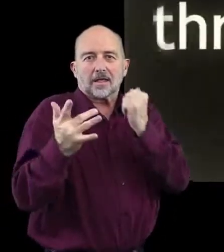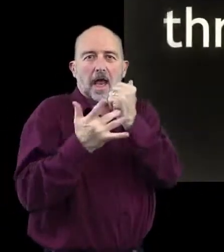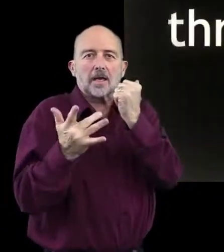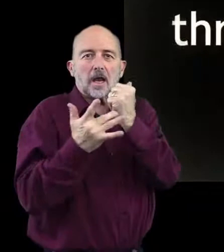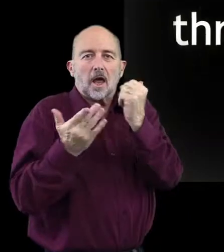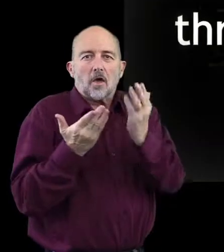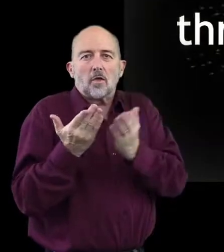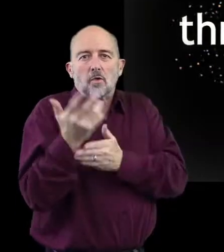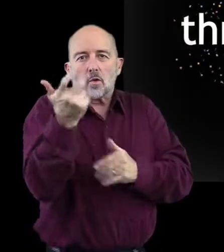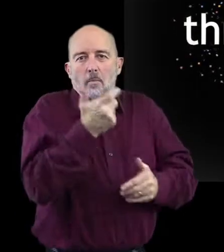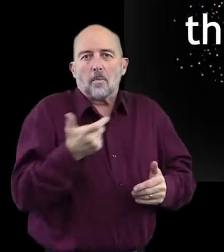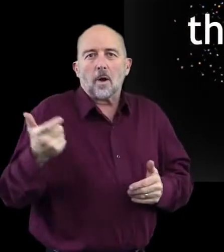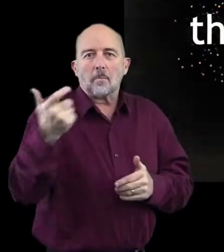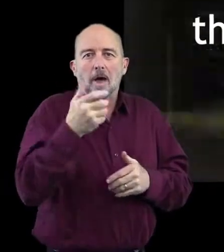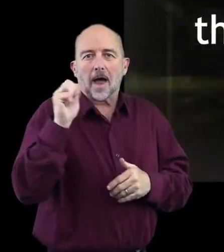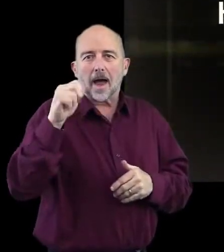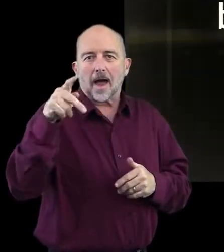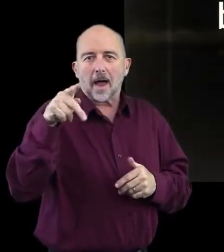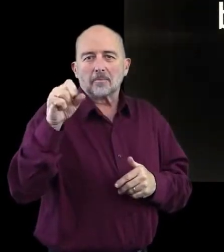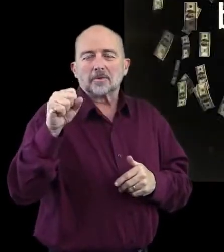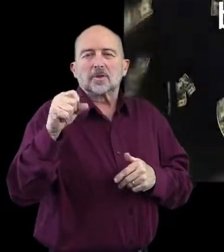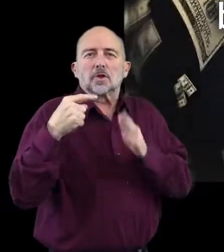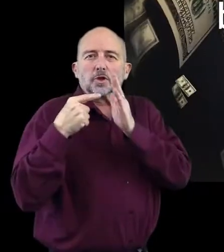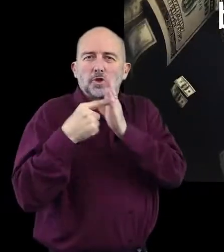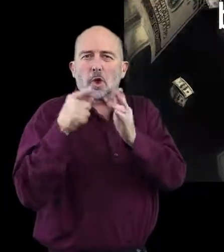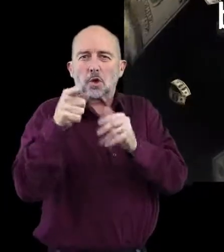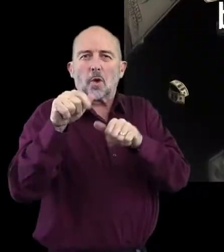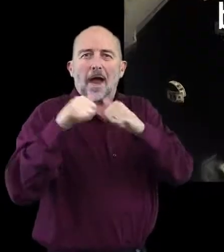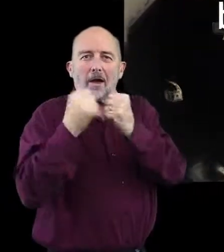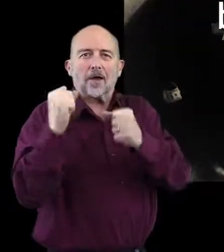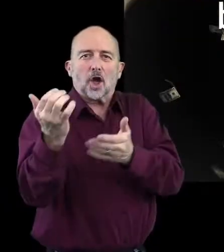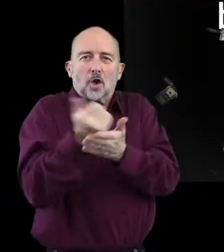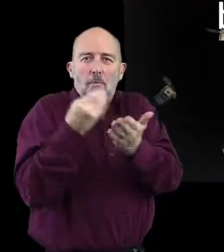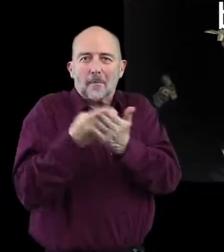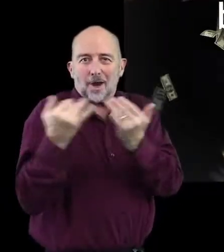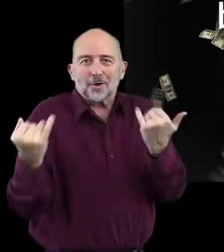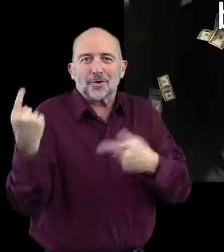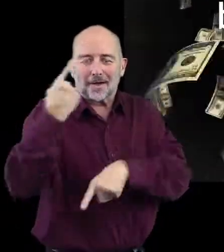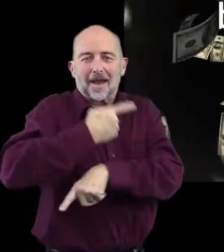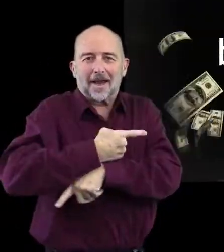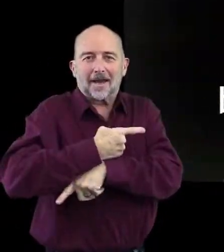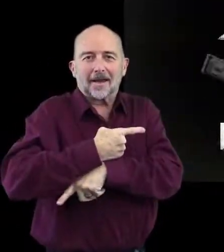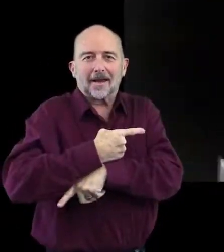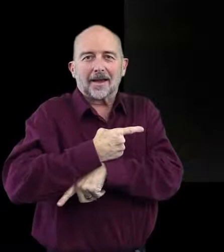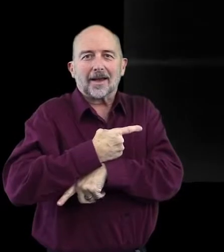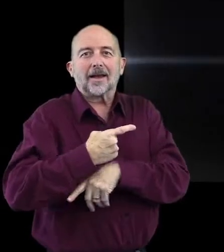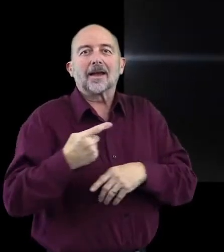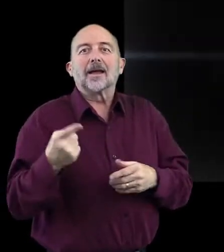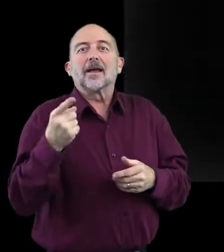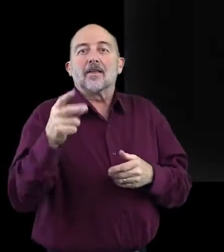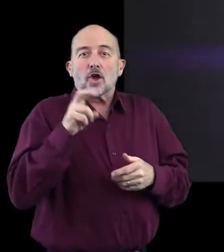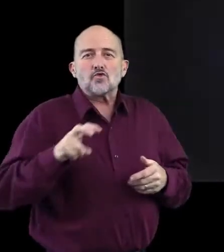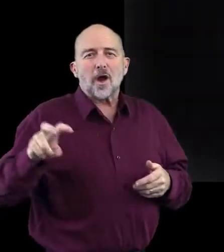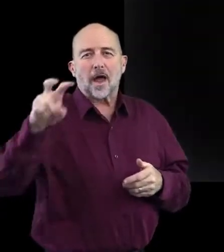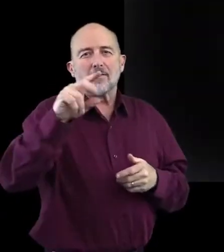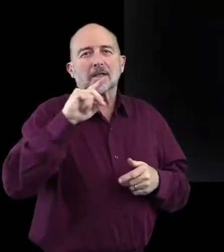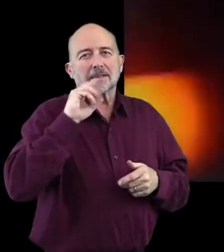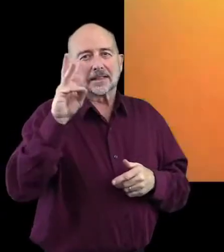apps. In fact, we'll even show you how you can begin earning money today. Here's the deal. Travel is a